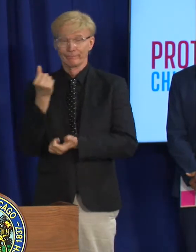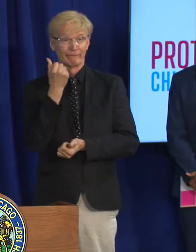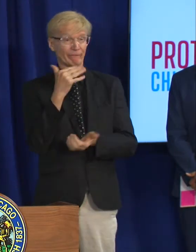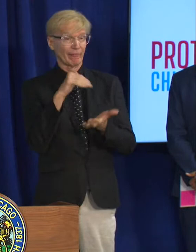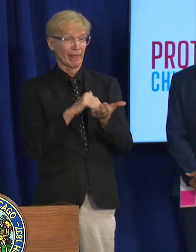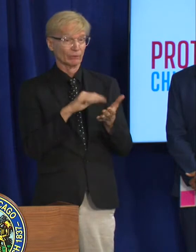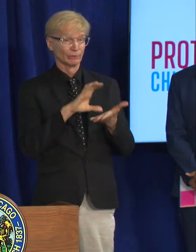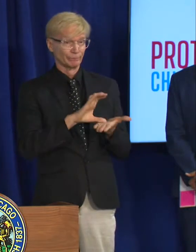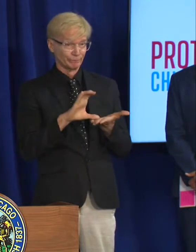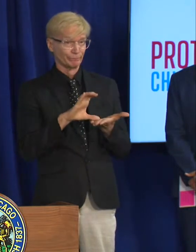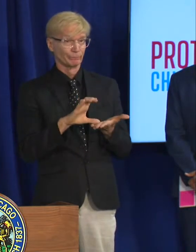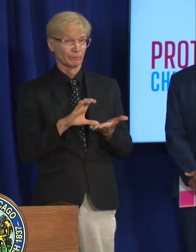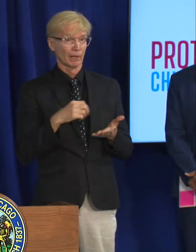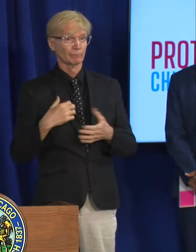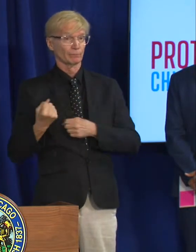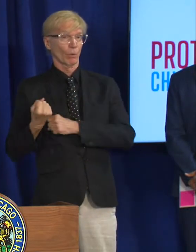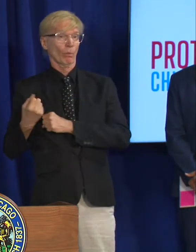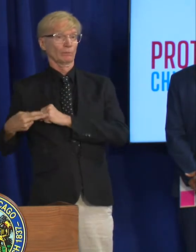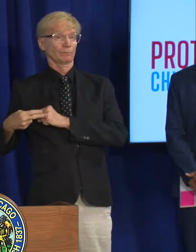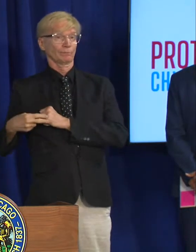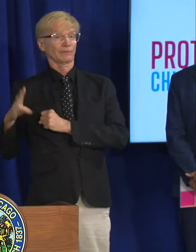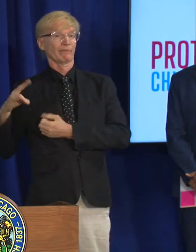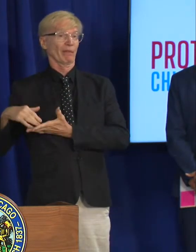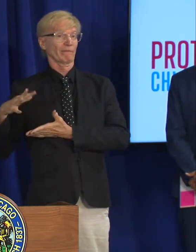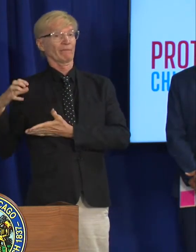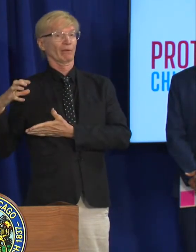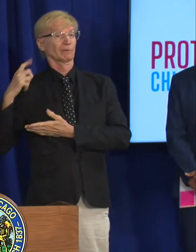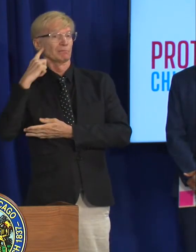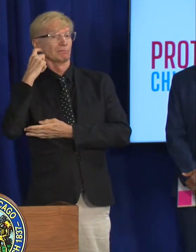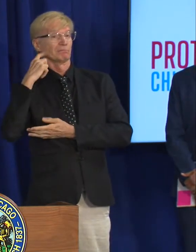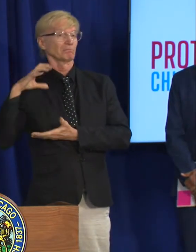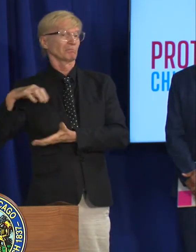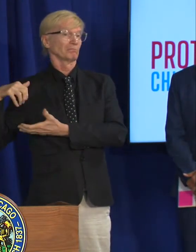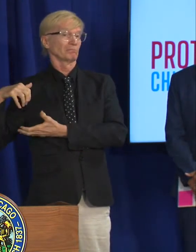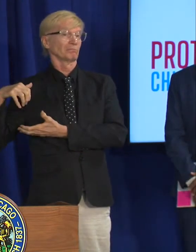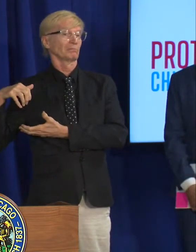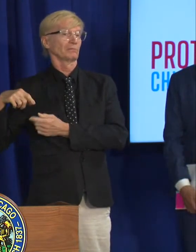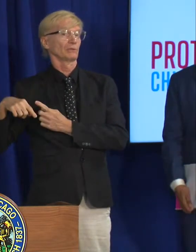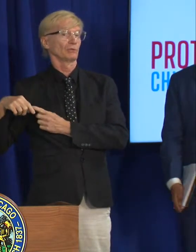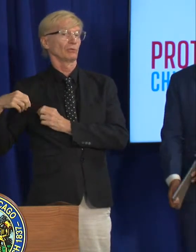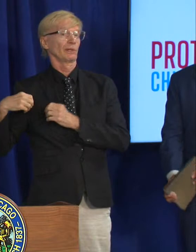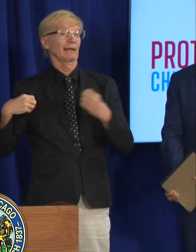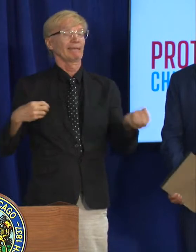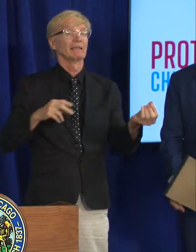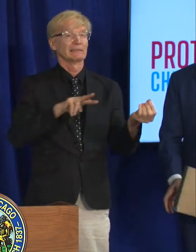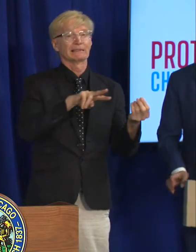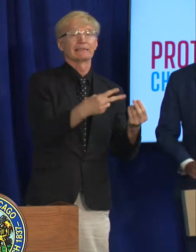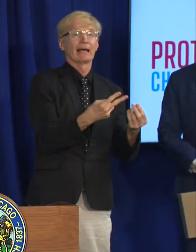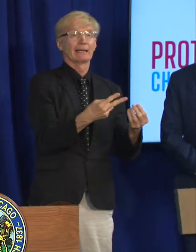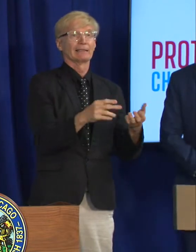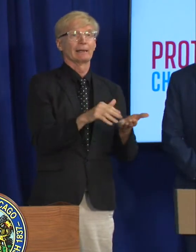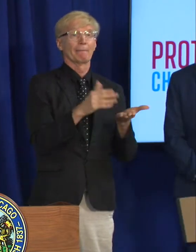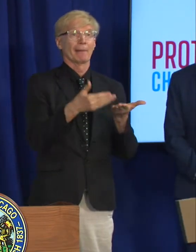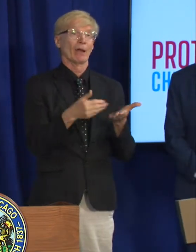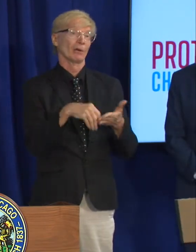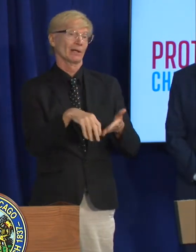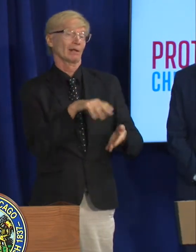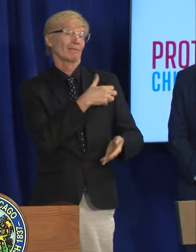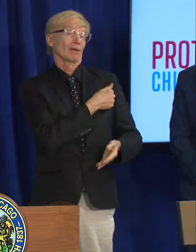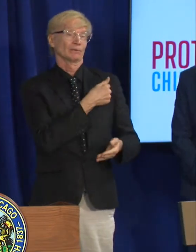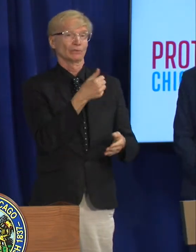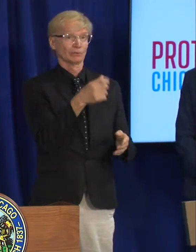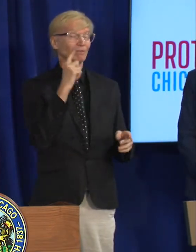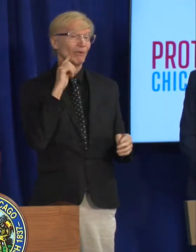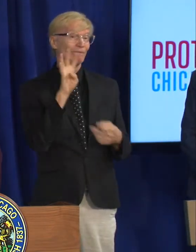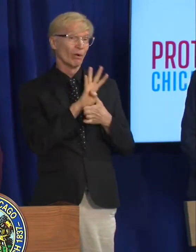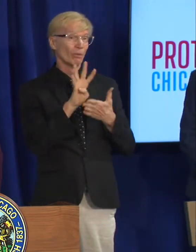and i was holding back 7 500 of those doses to give a second dose in four weeks i could only